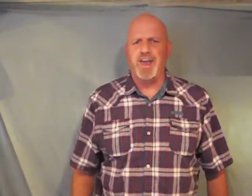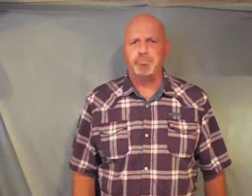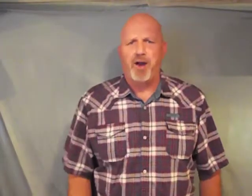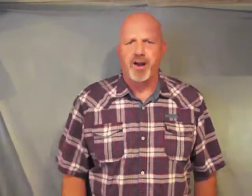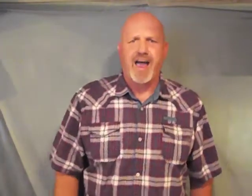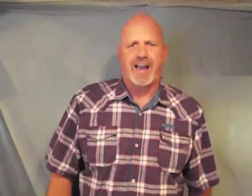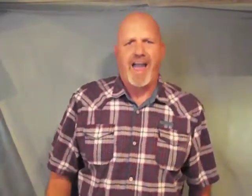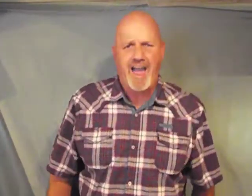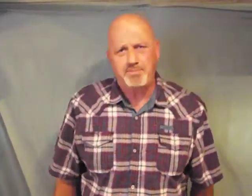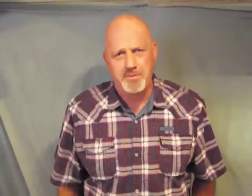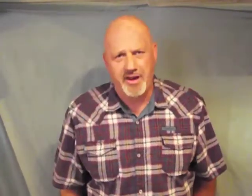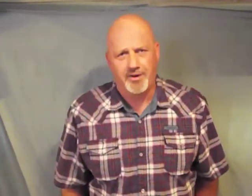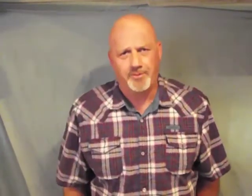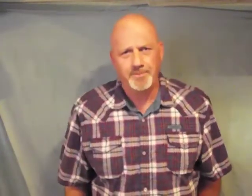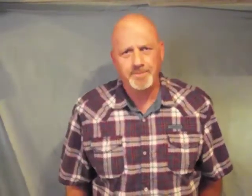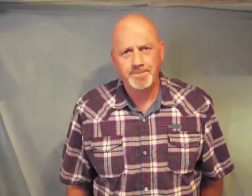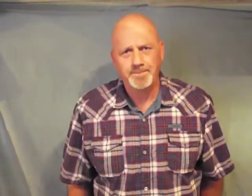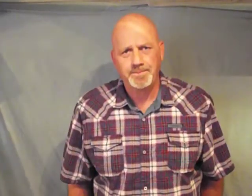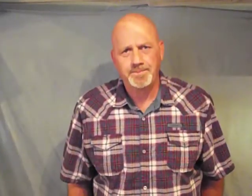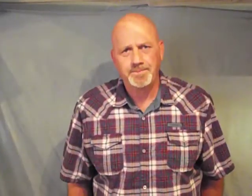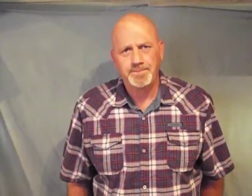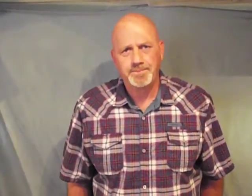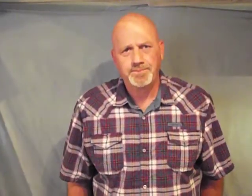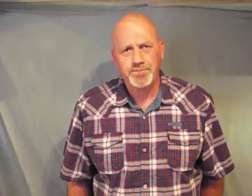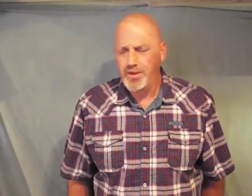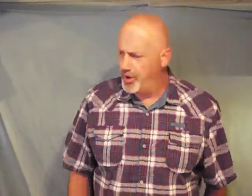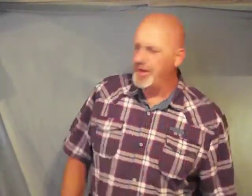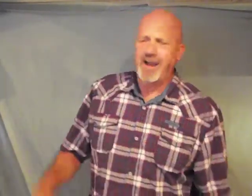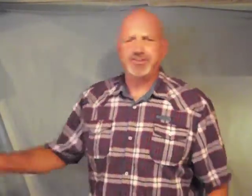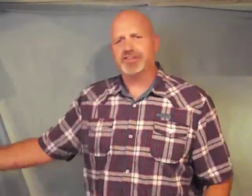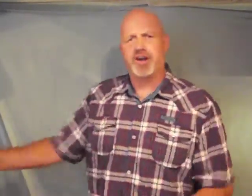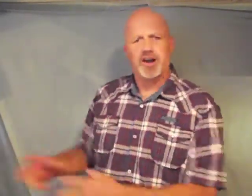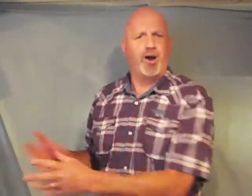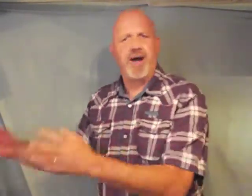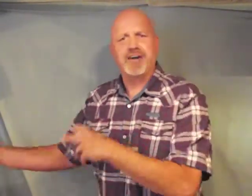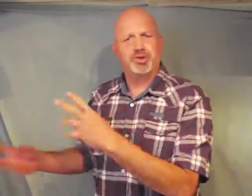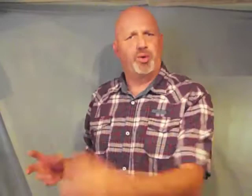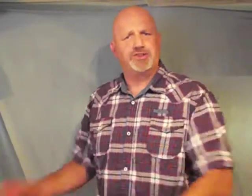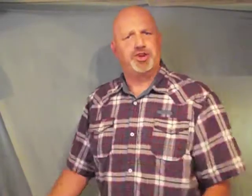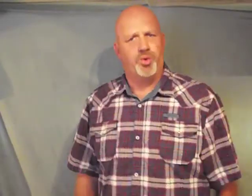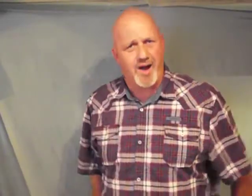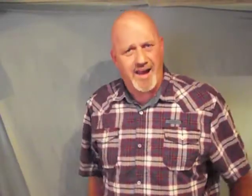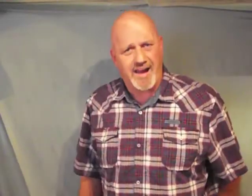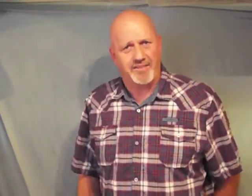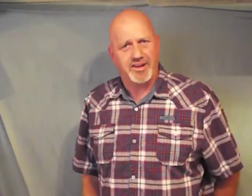apart like a happy meal you're not just going to go after what you want out of it